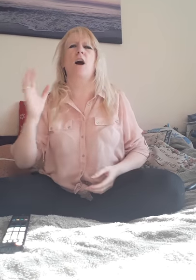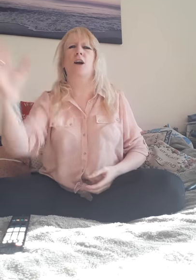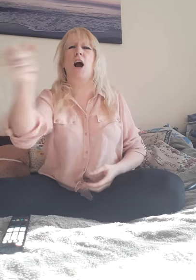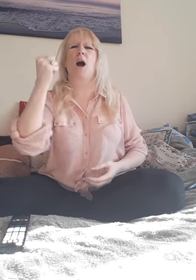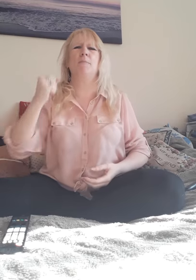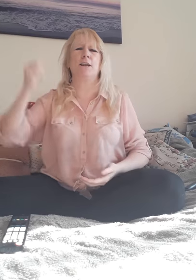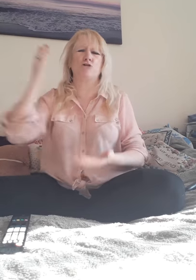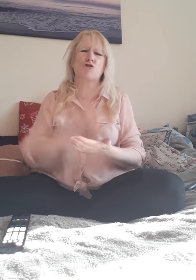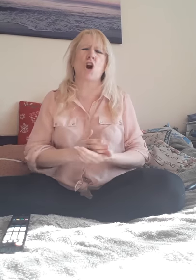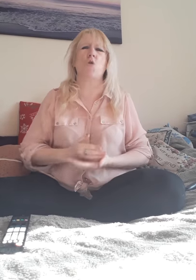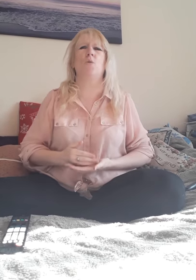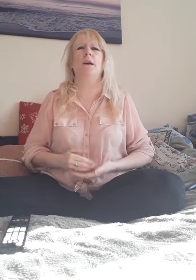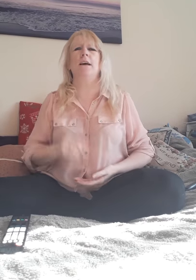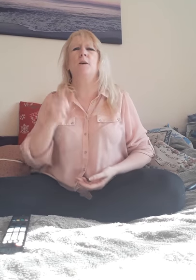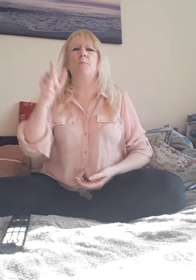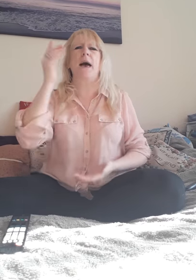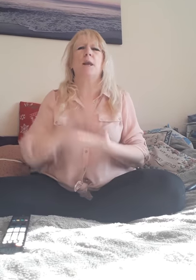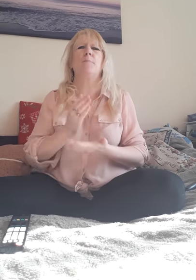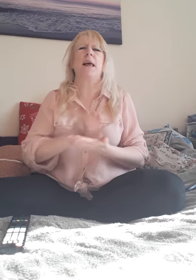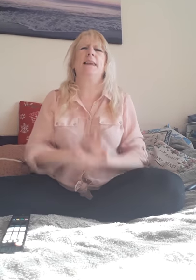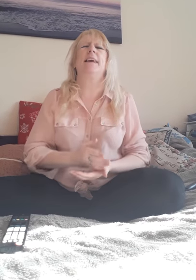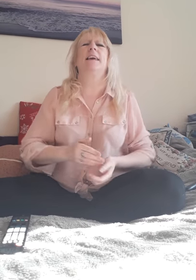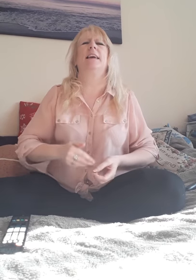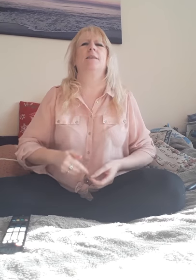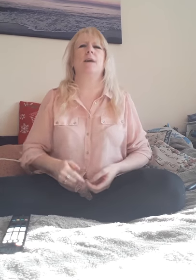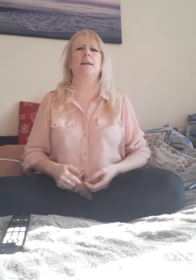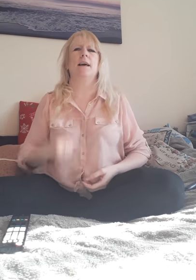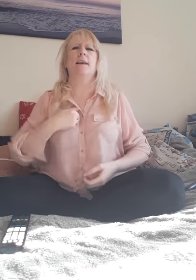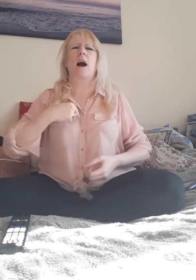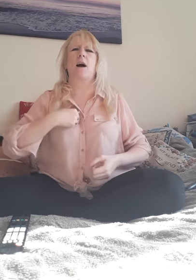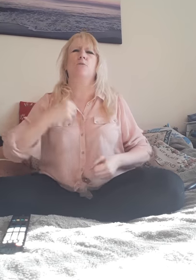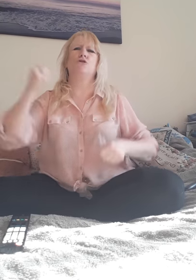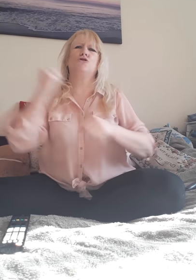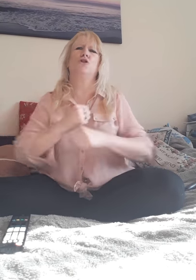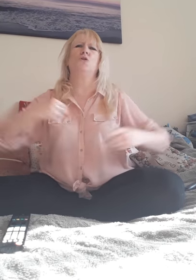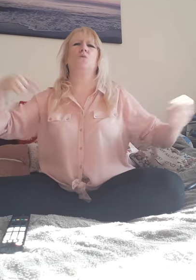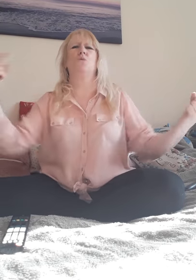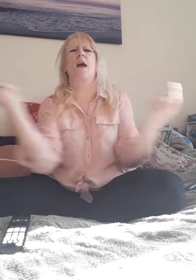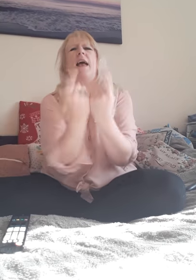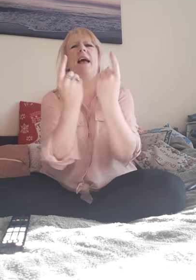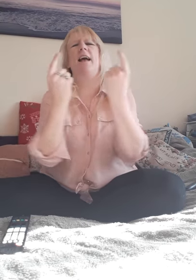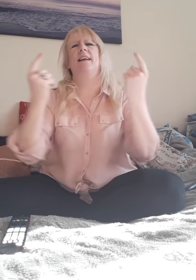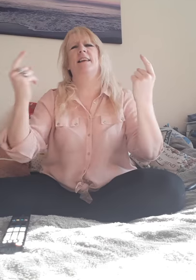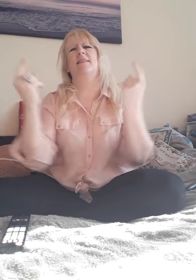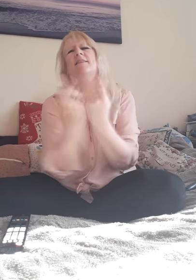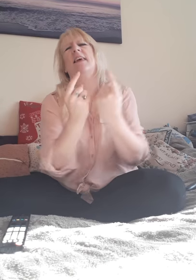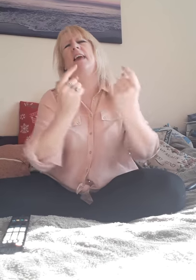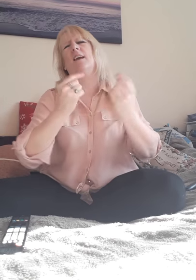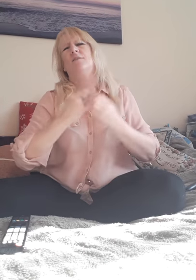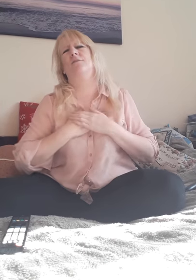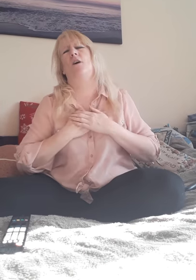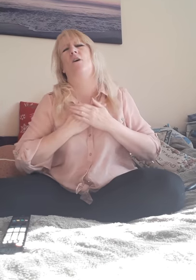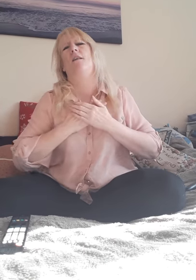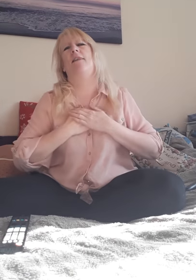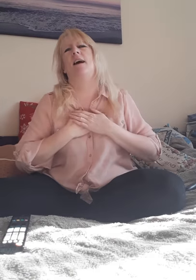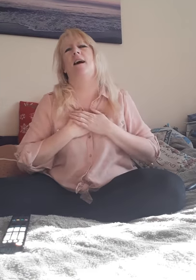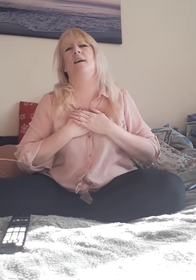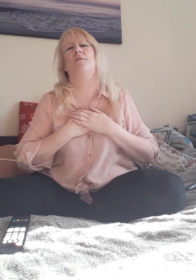fire, you'd better be leaving when I would do anything for love,